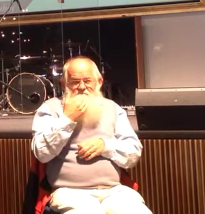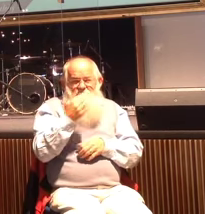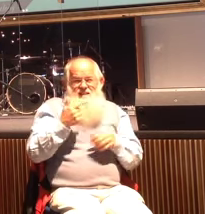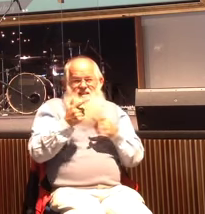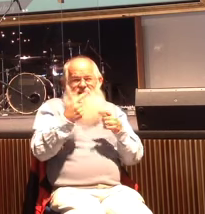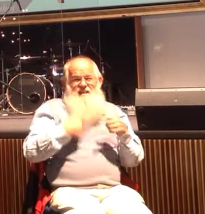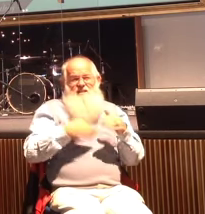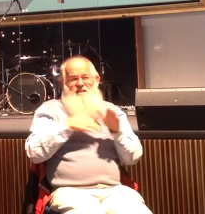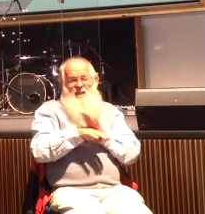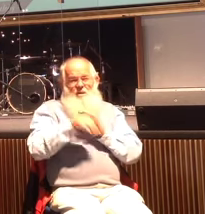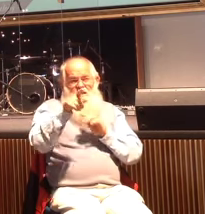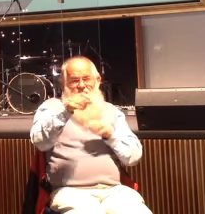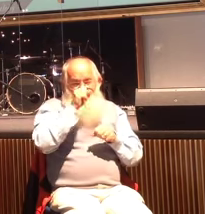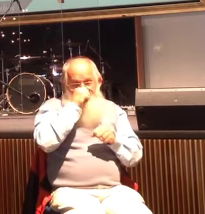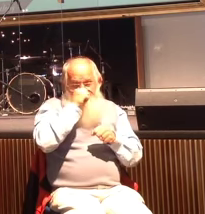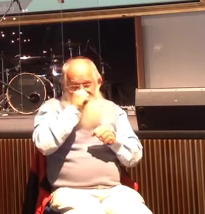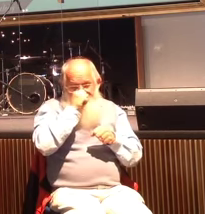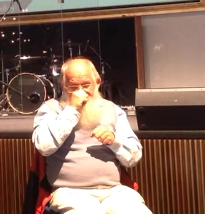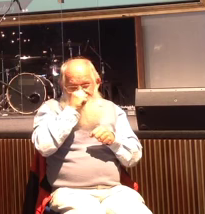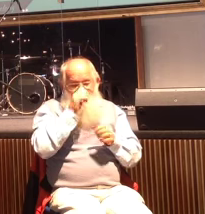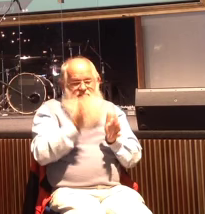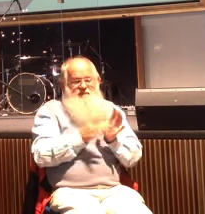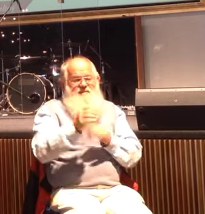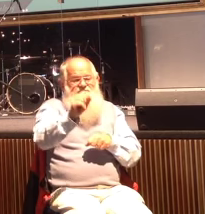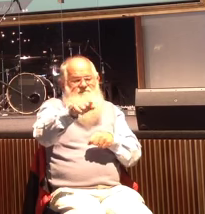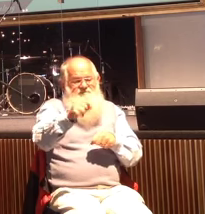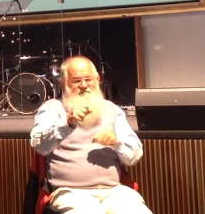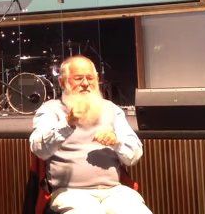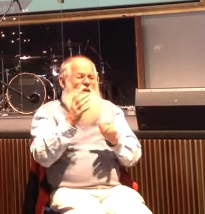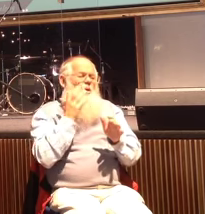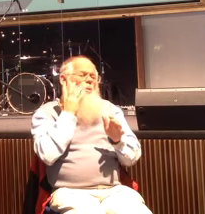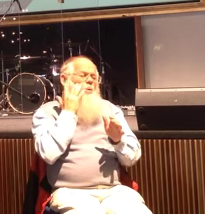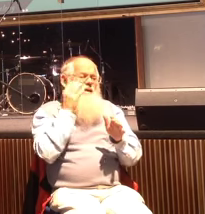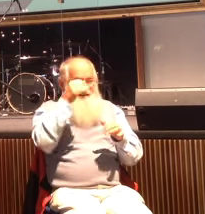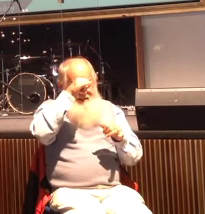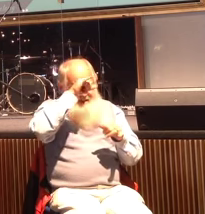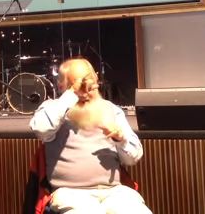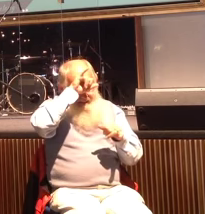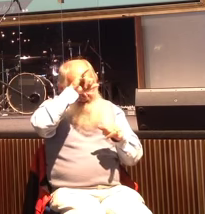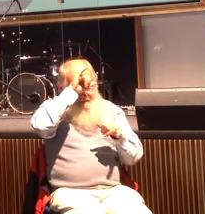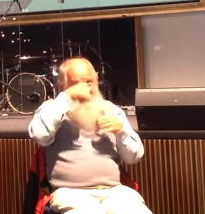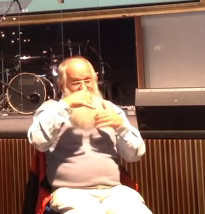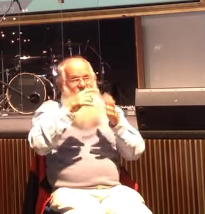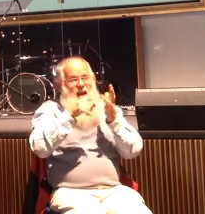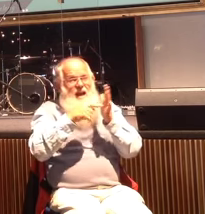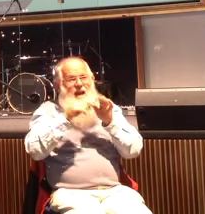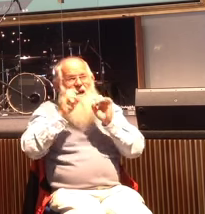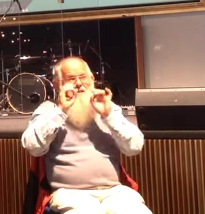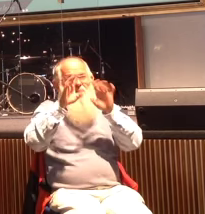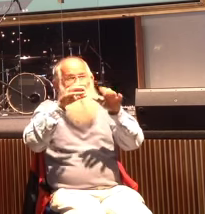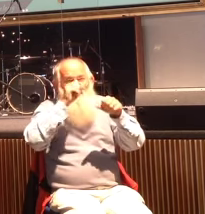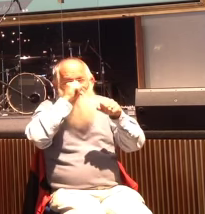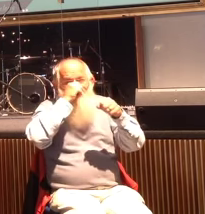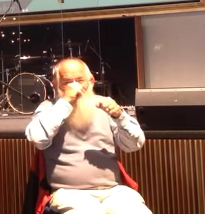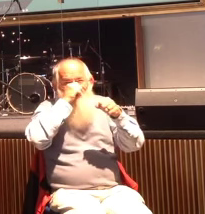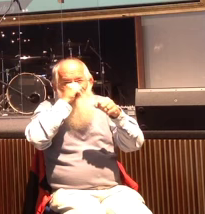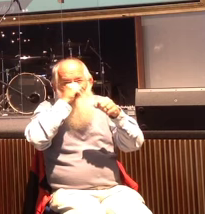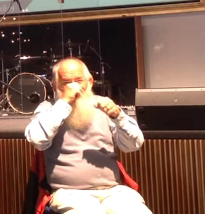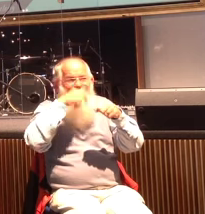He gave them permission. When the demons came out of the man, they went into the pigs, and the herd rushed down the steep bank into the